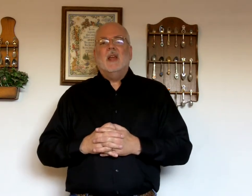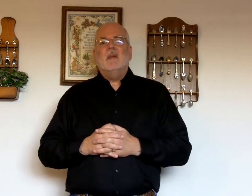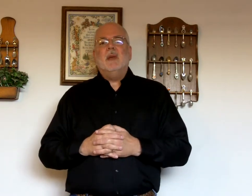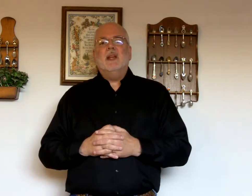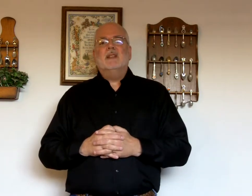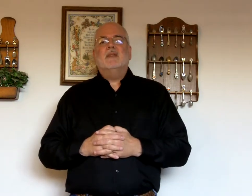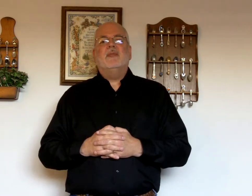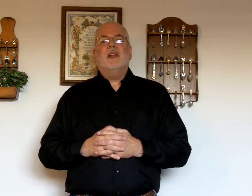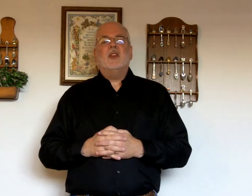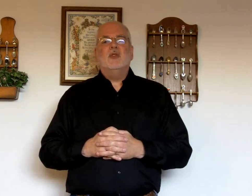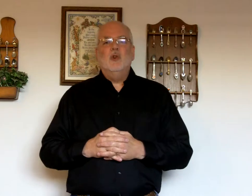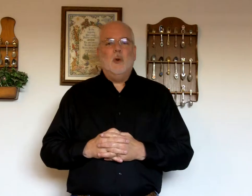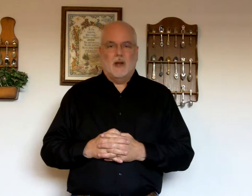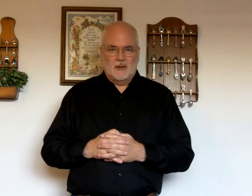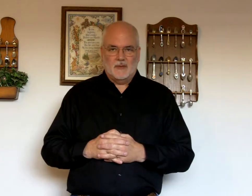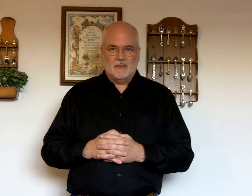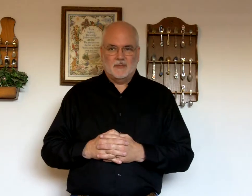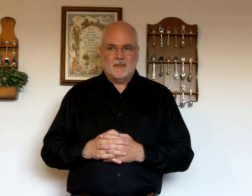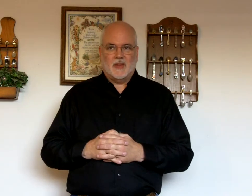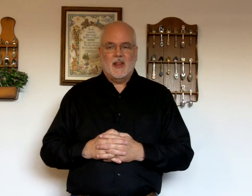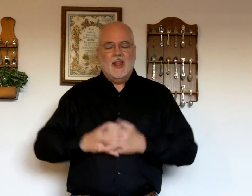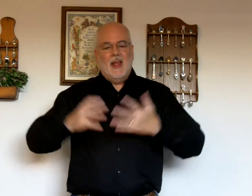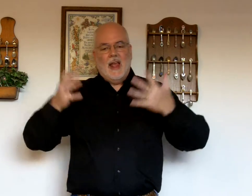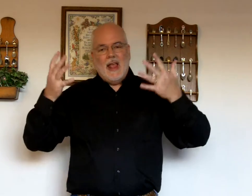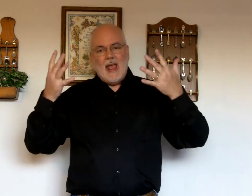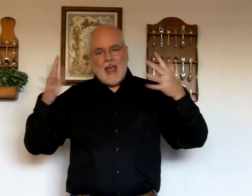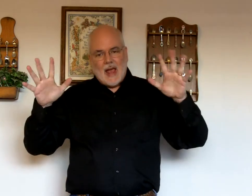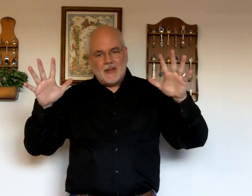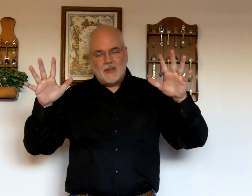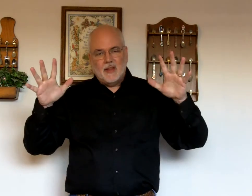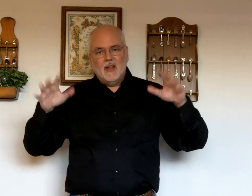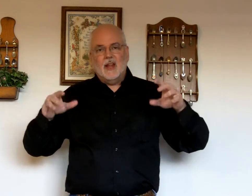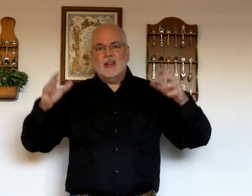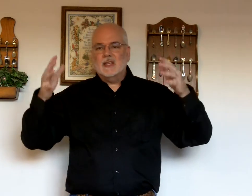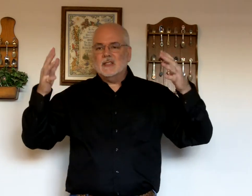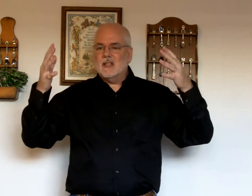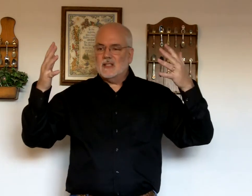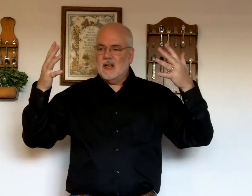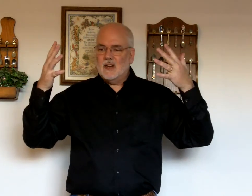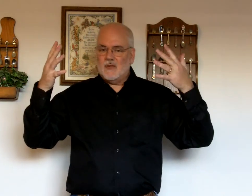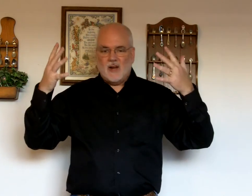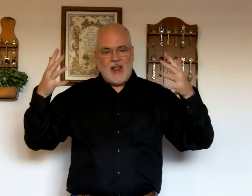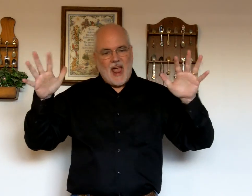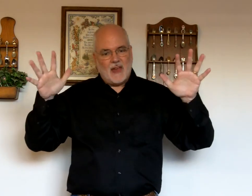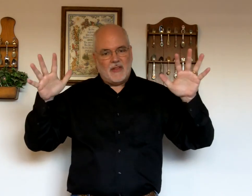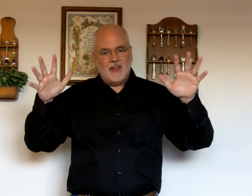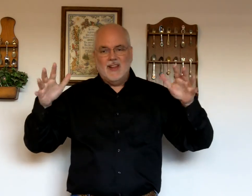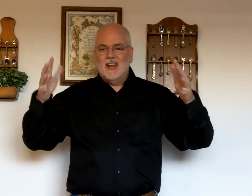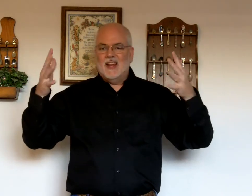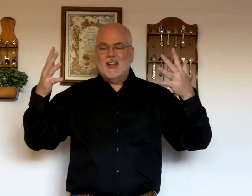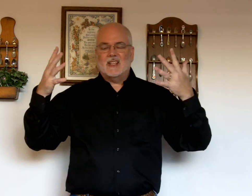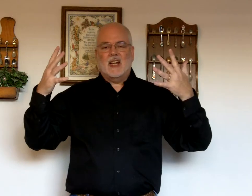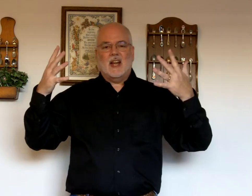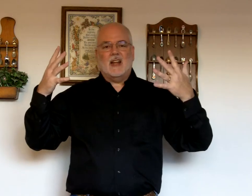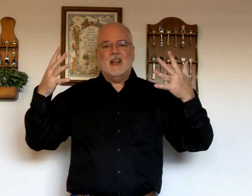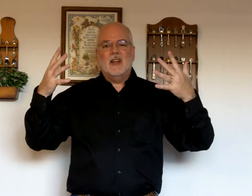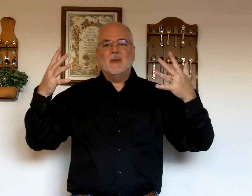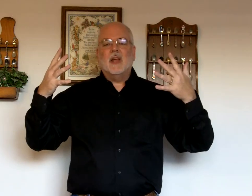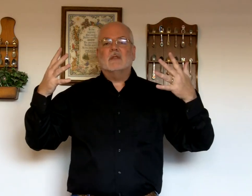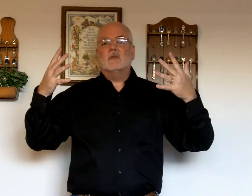It means finished doing. Half. This is the sign for half. It's kind of like, it's